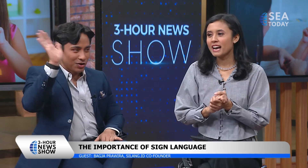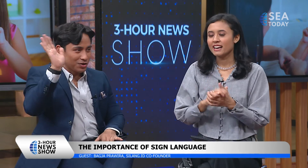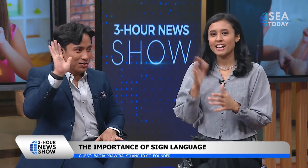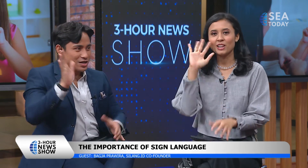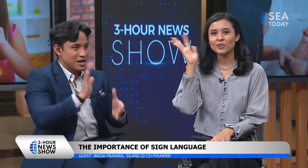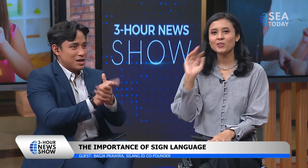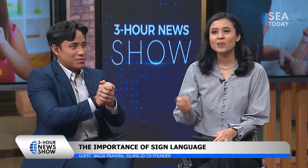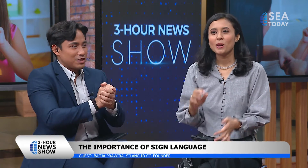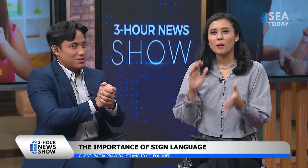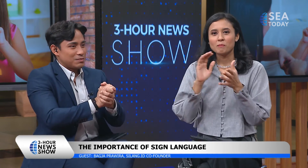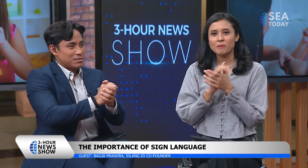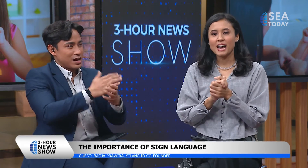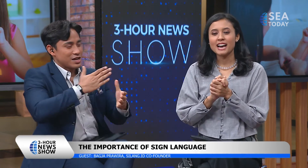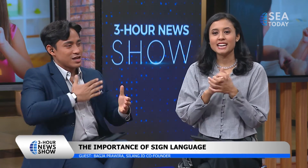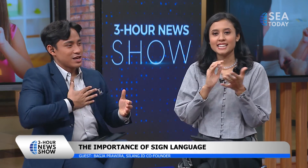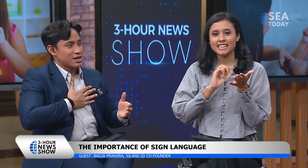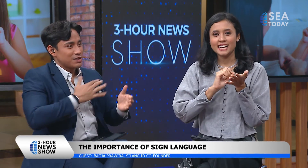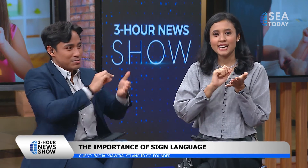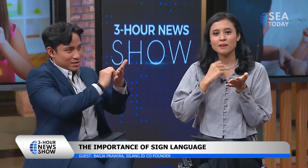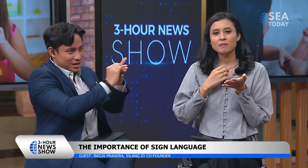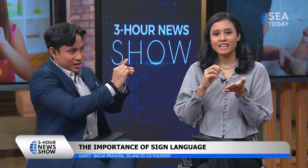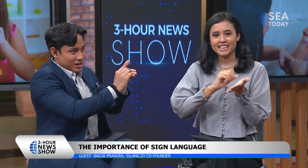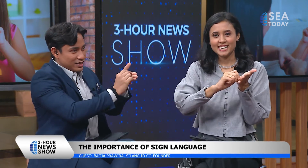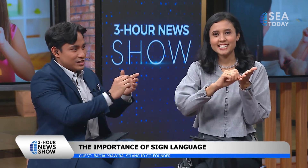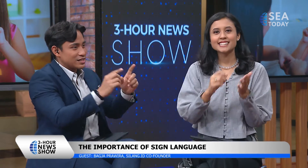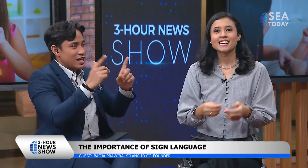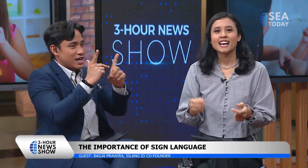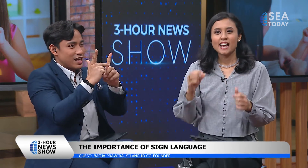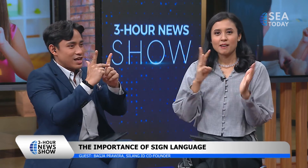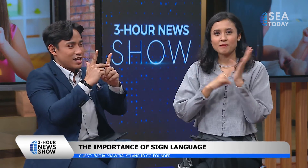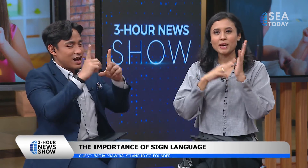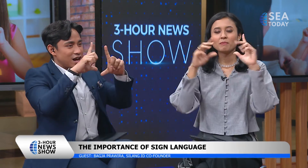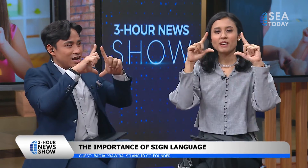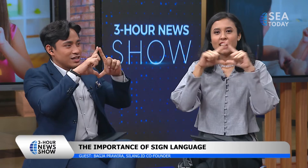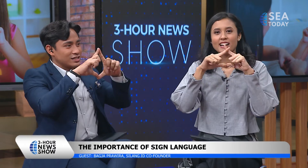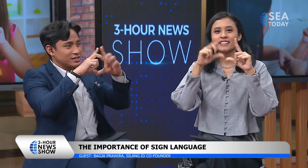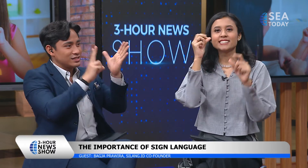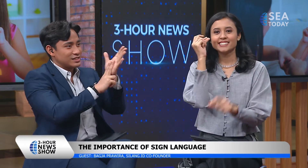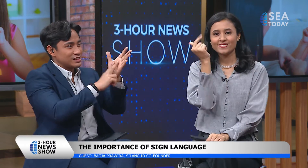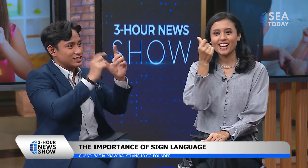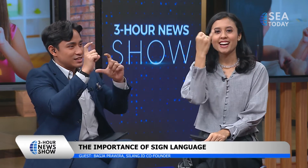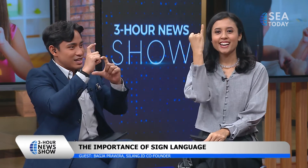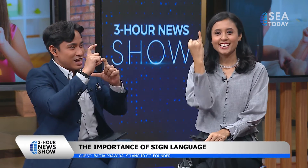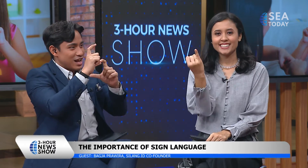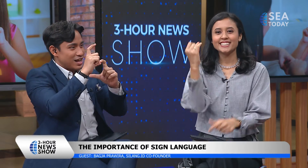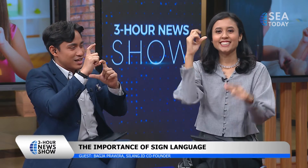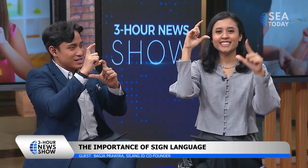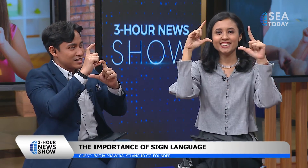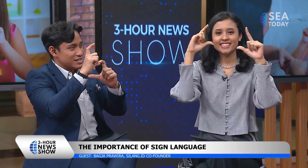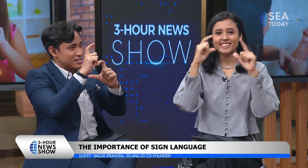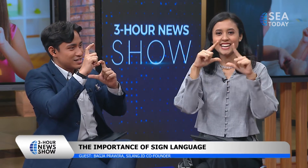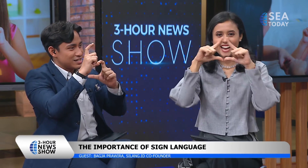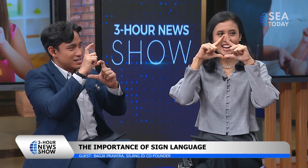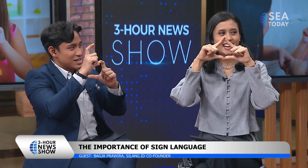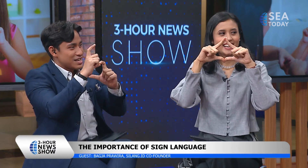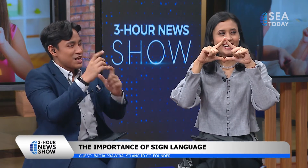hello hello my name is is Hans yeah good